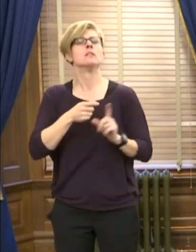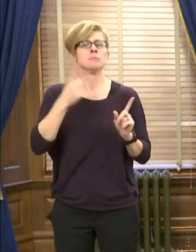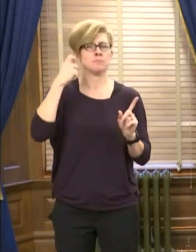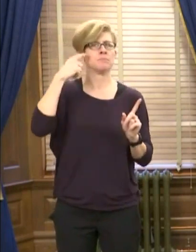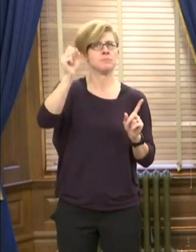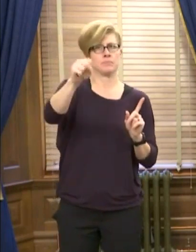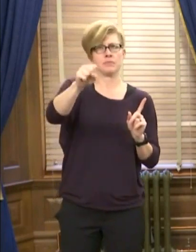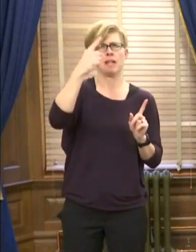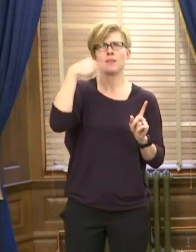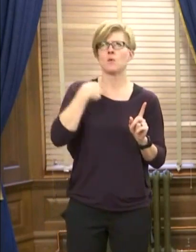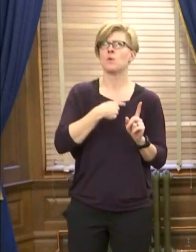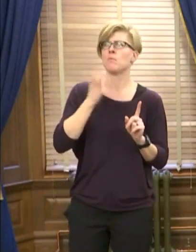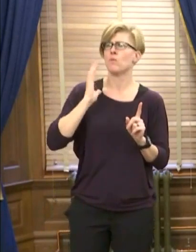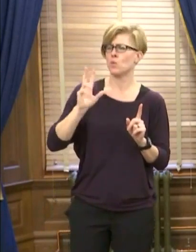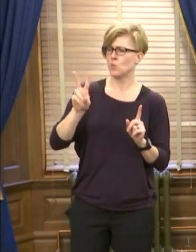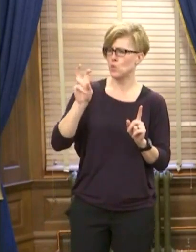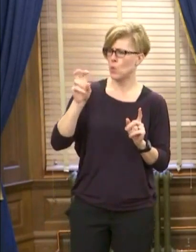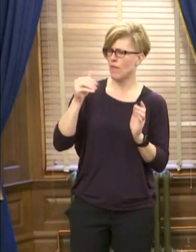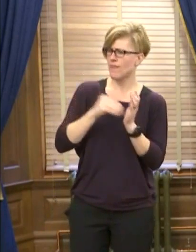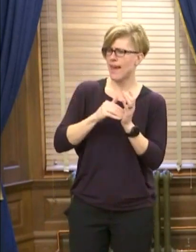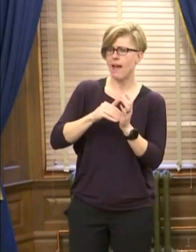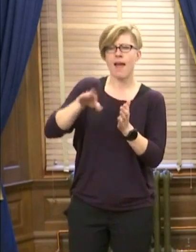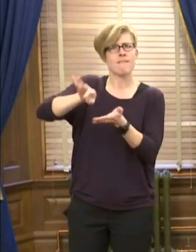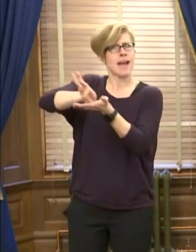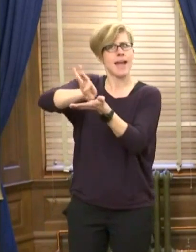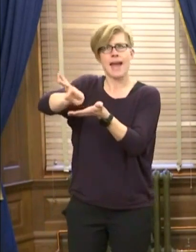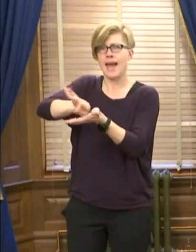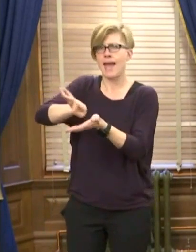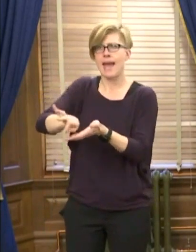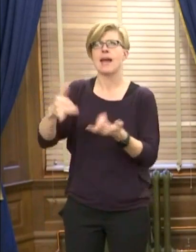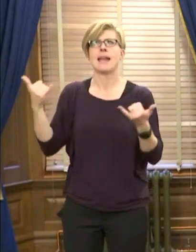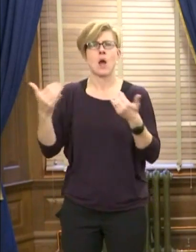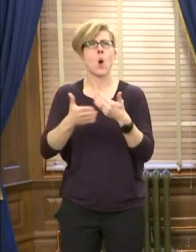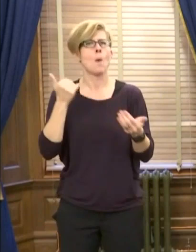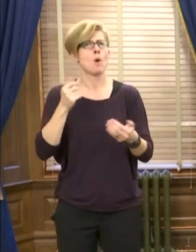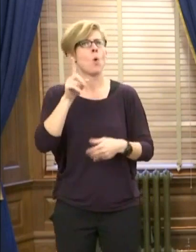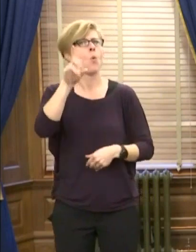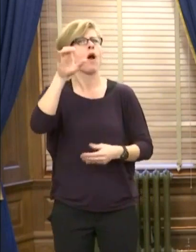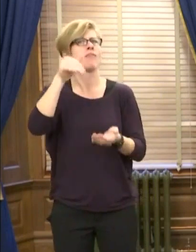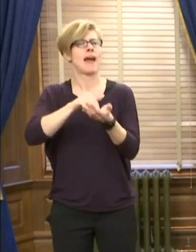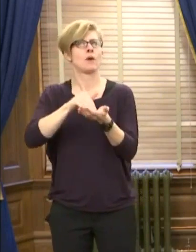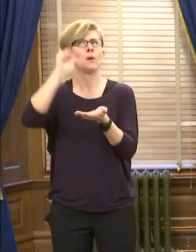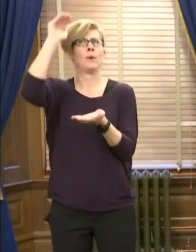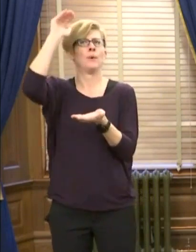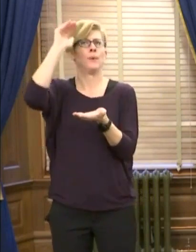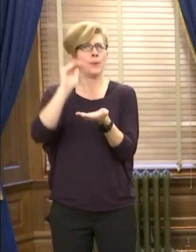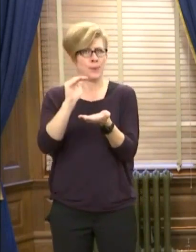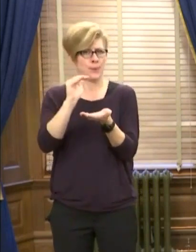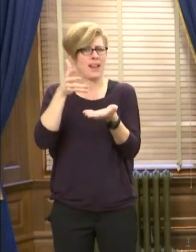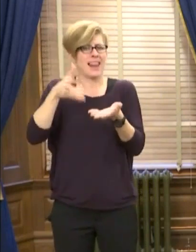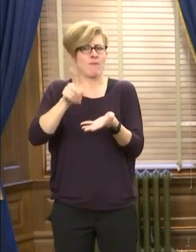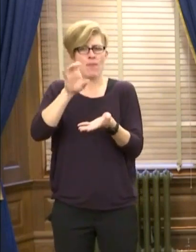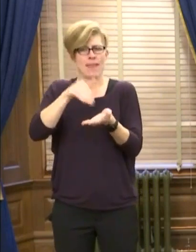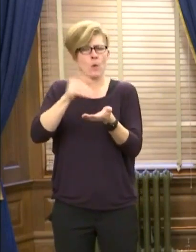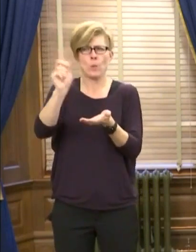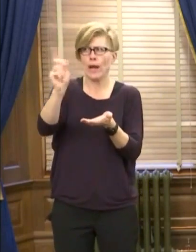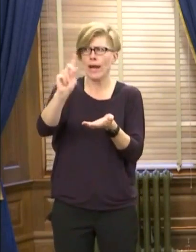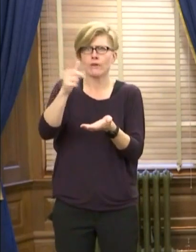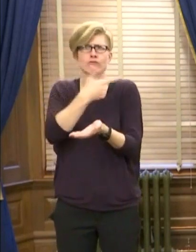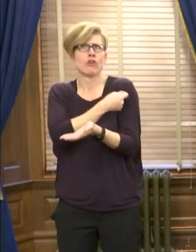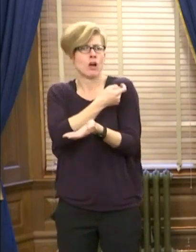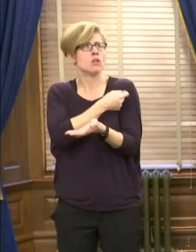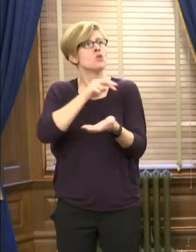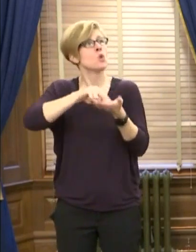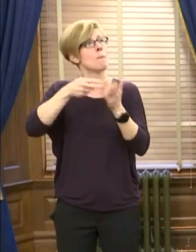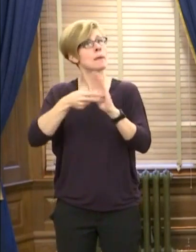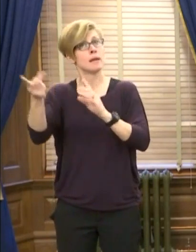you know, 200,000 unaccounted for doses to closer to 100,000. So that's clearly means that, you know, the reporting